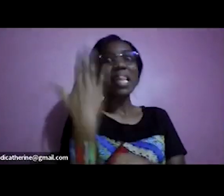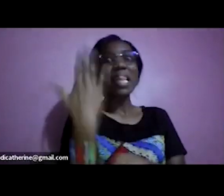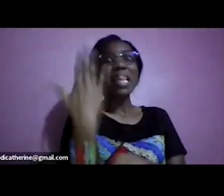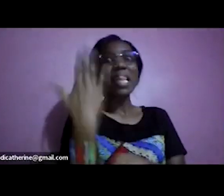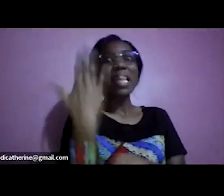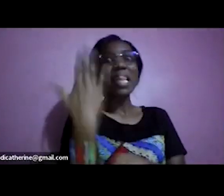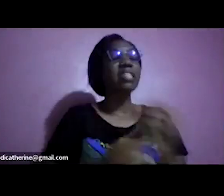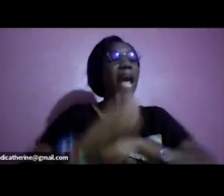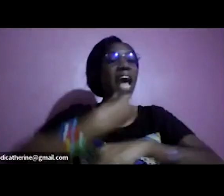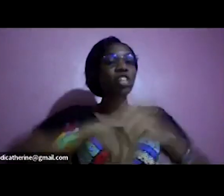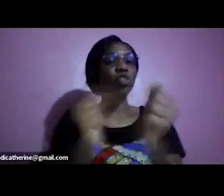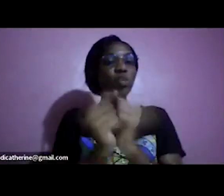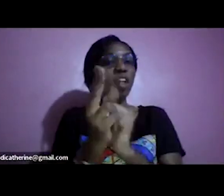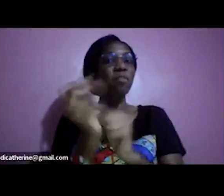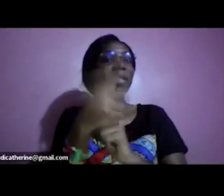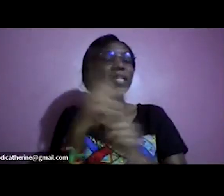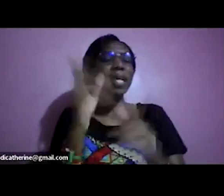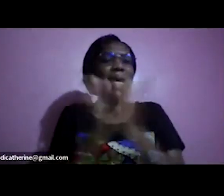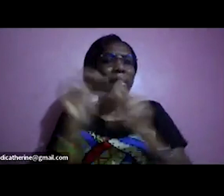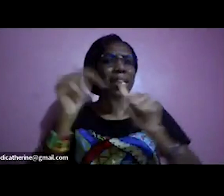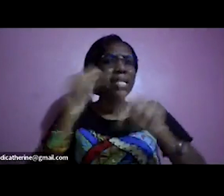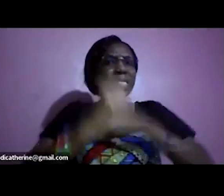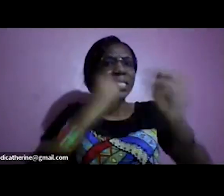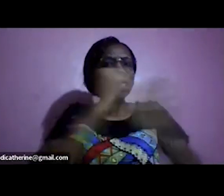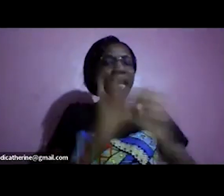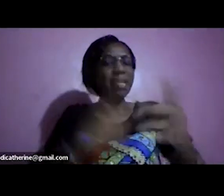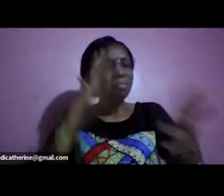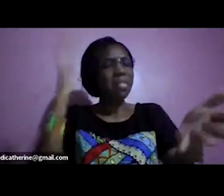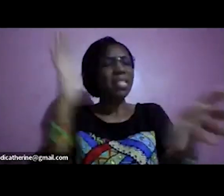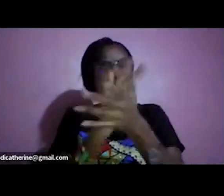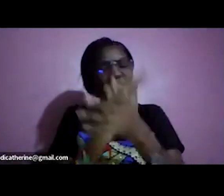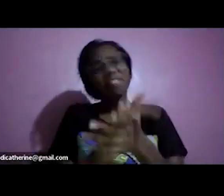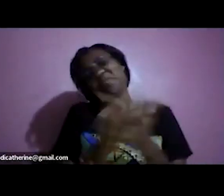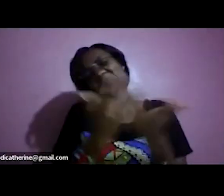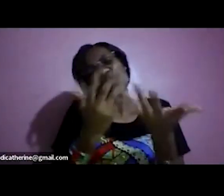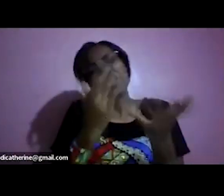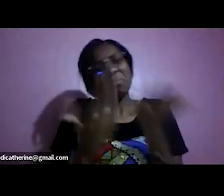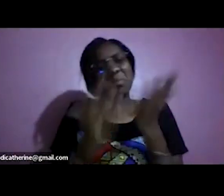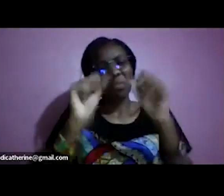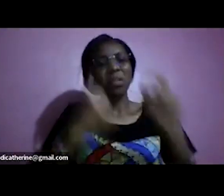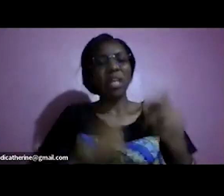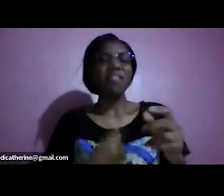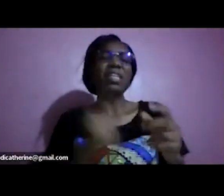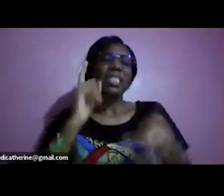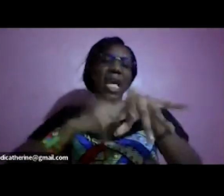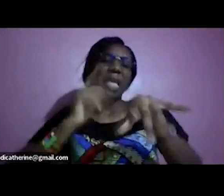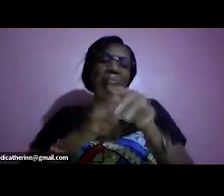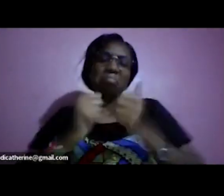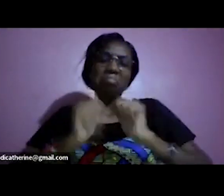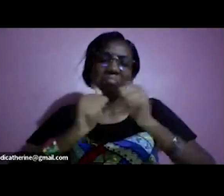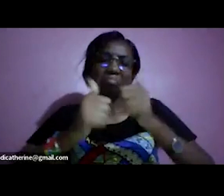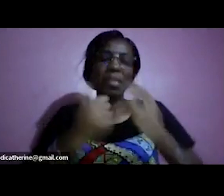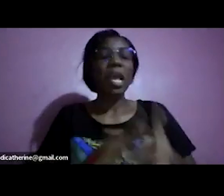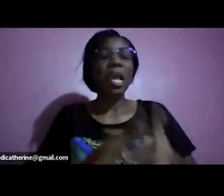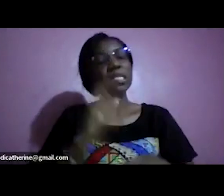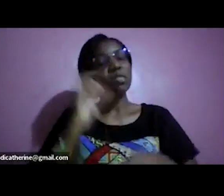and uh we hope that this year we are going to have an awesome awesome awesome awesome time and we are just going to make sure that